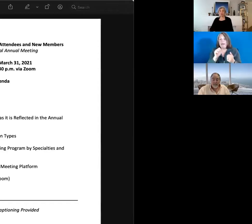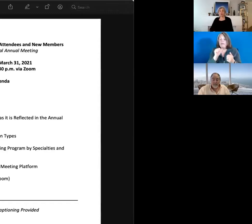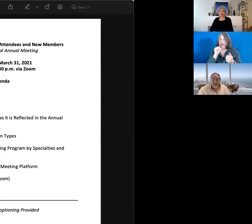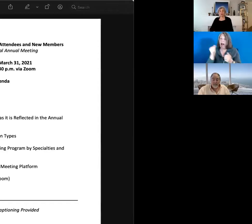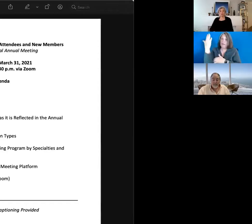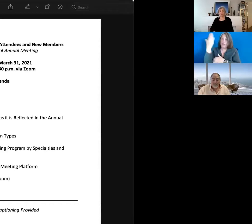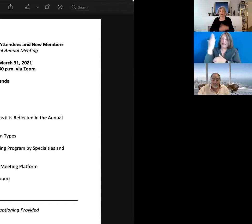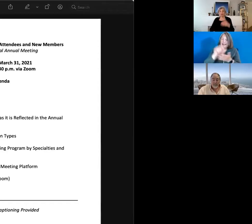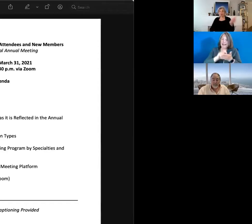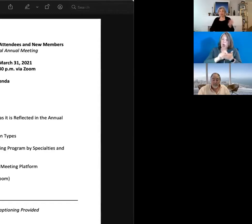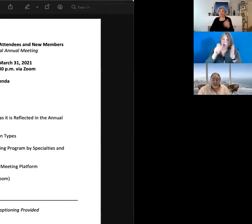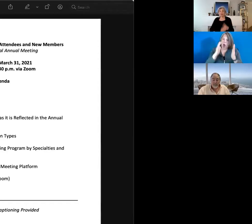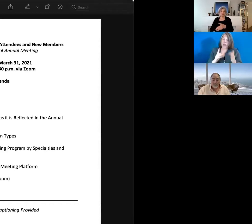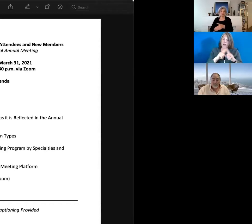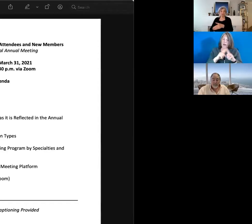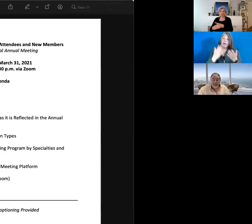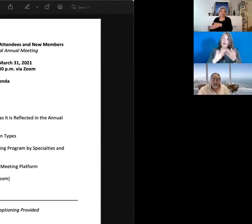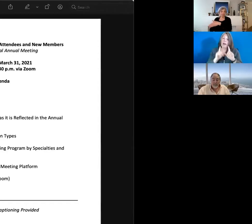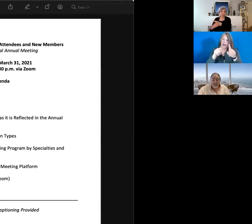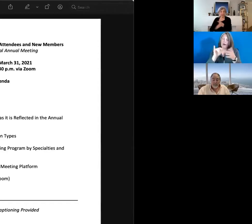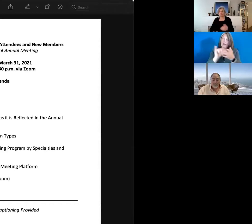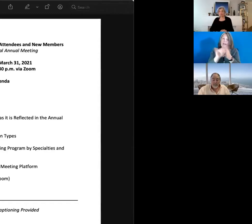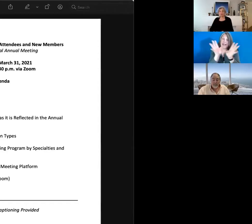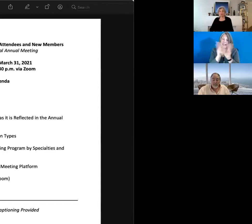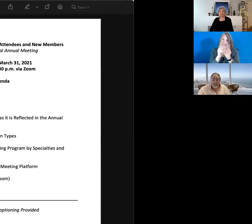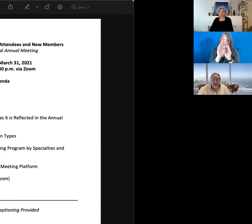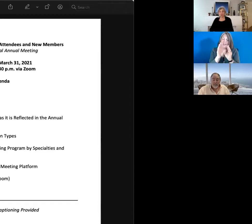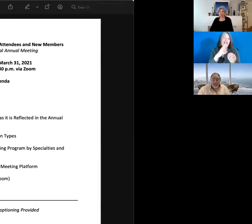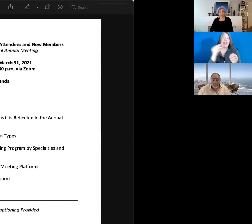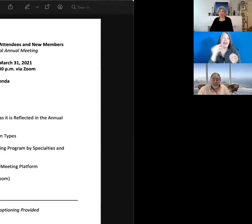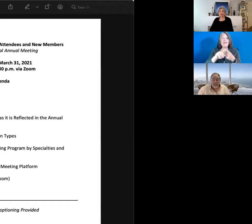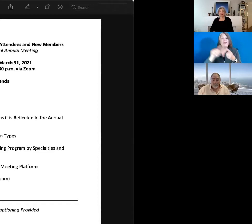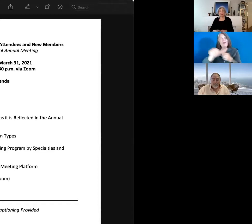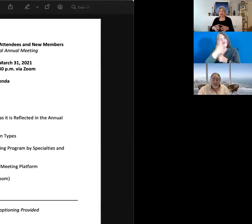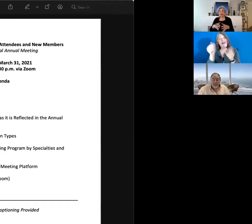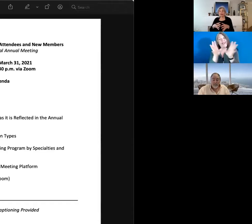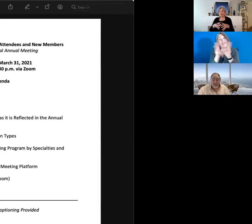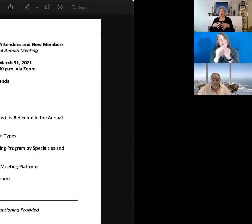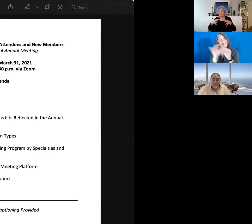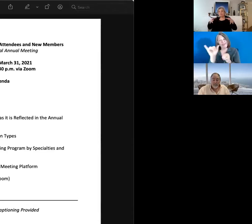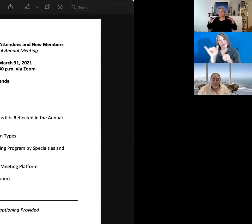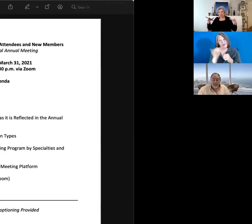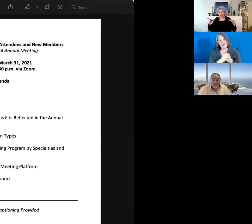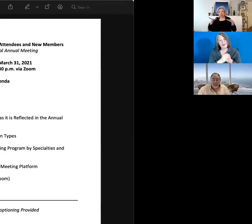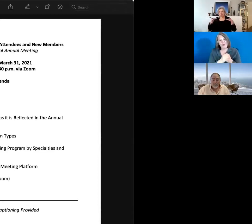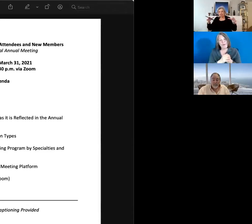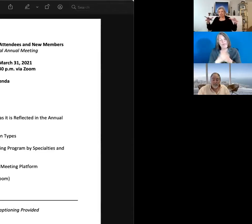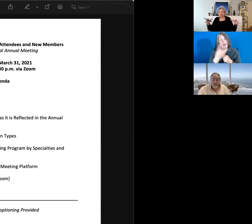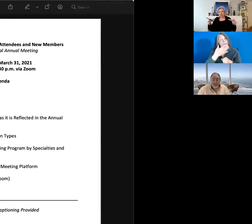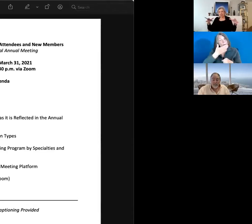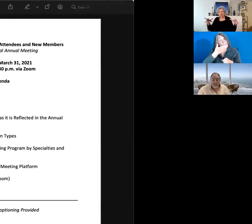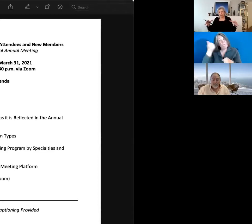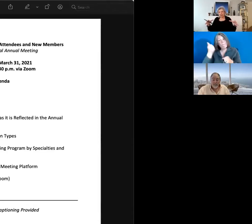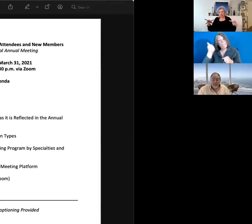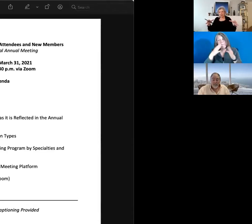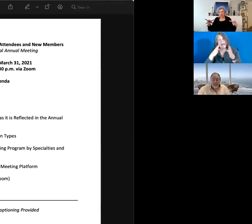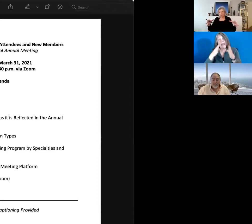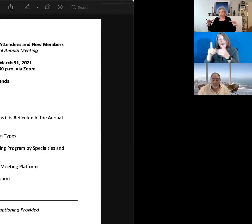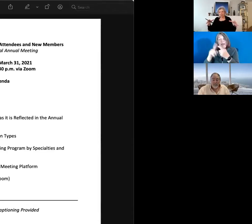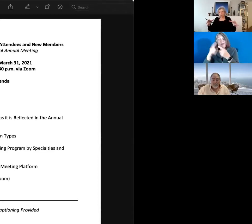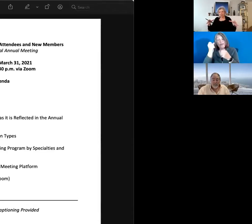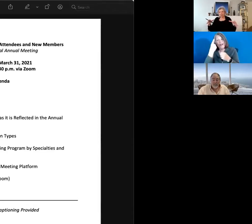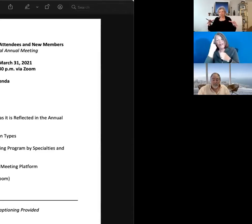author, and you might go to that session and to other sessions. And one of the best ways to understand,